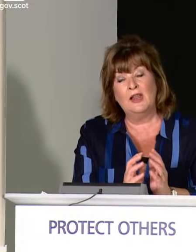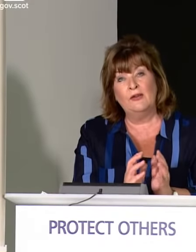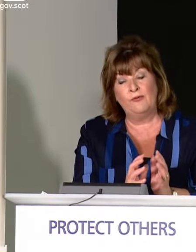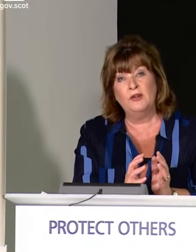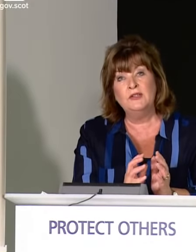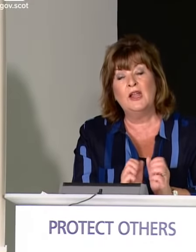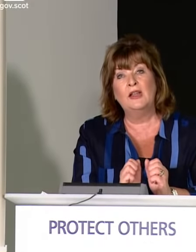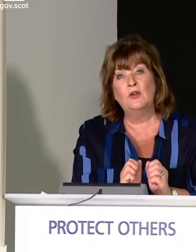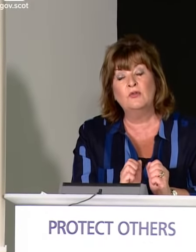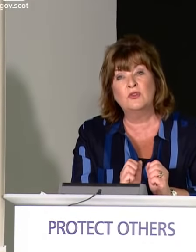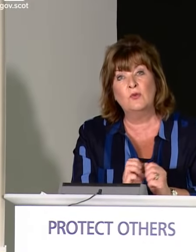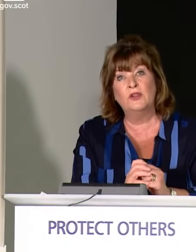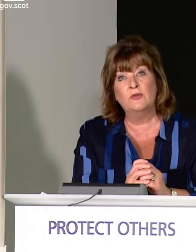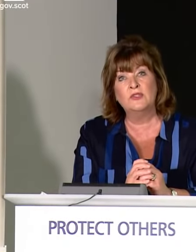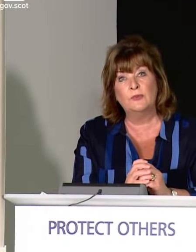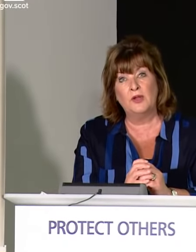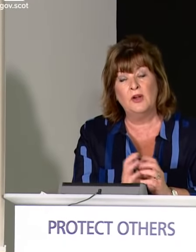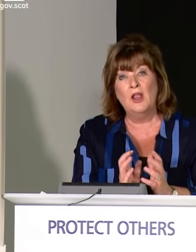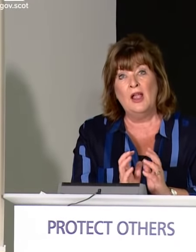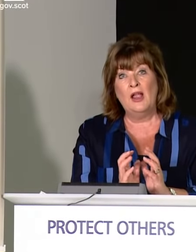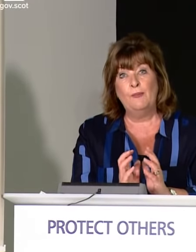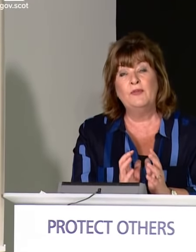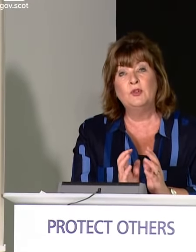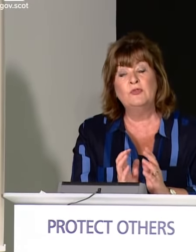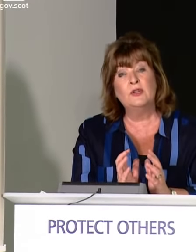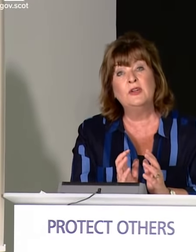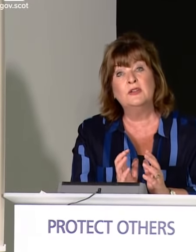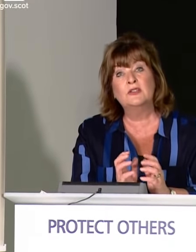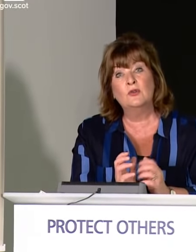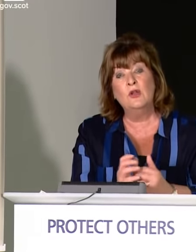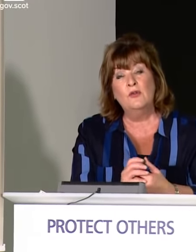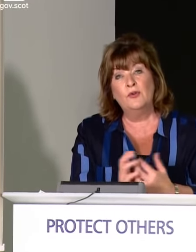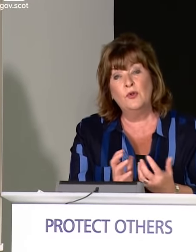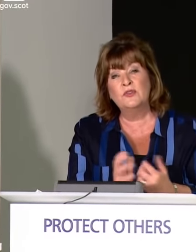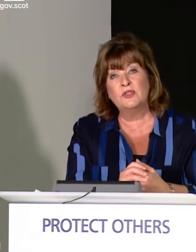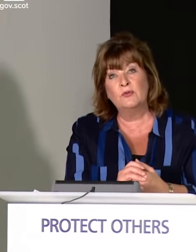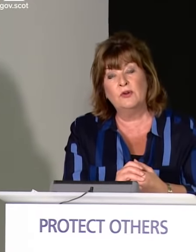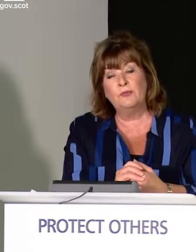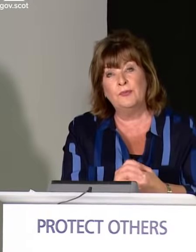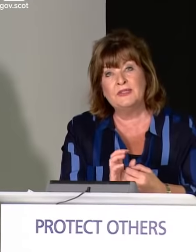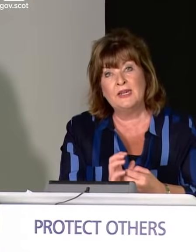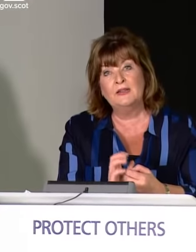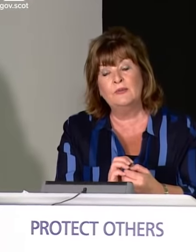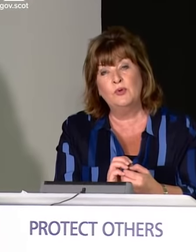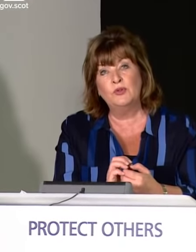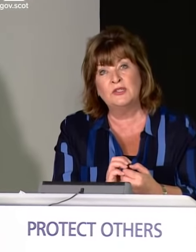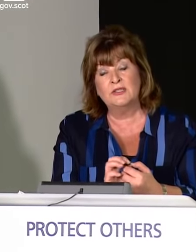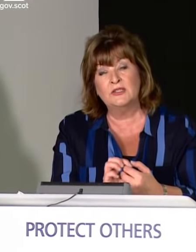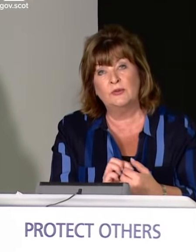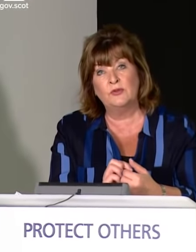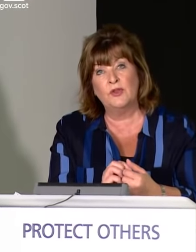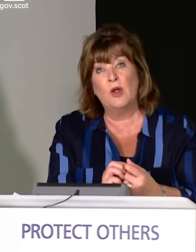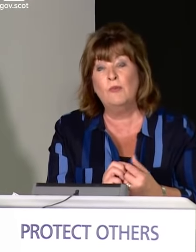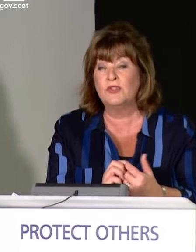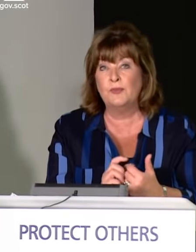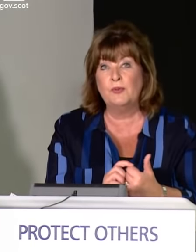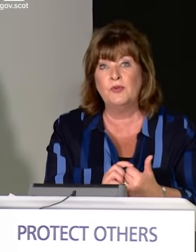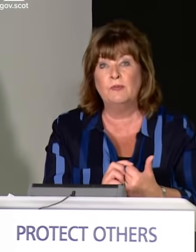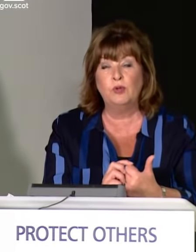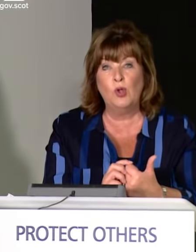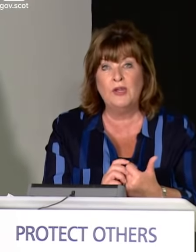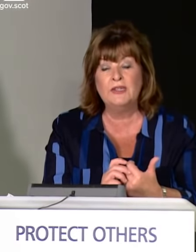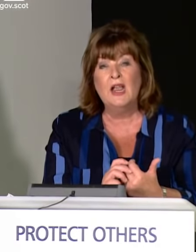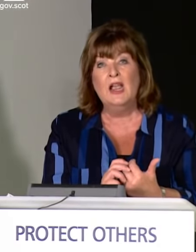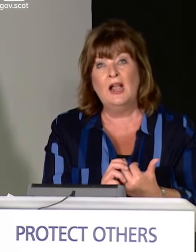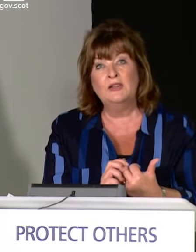fund and also one that was about pivotal resilience. So for those that were particularly important in terms of the numbers of